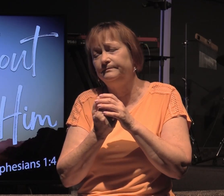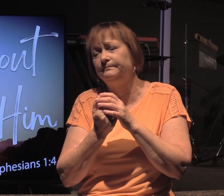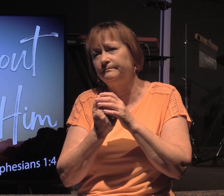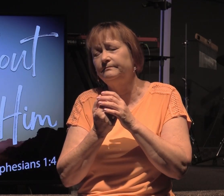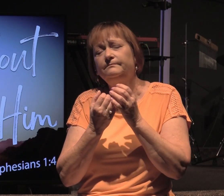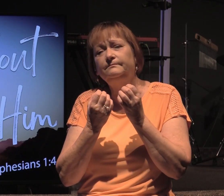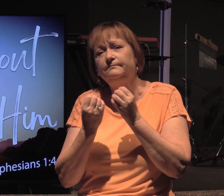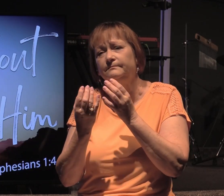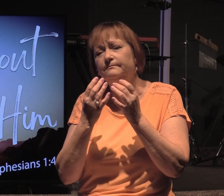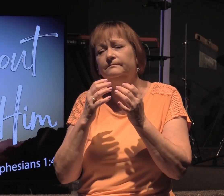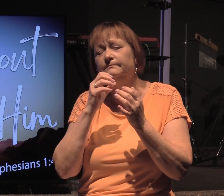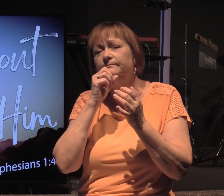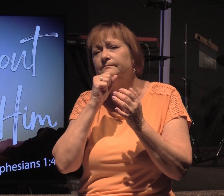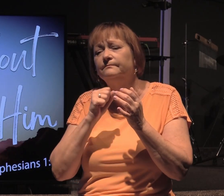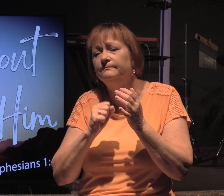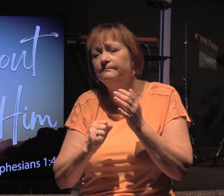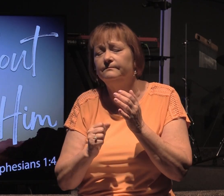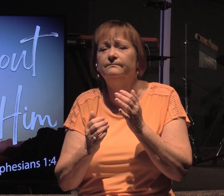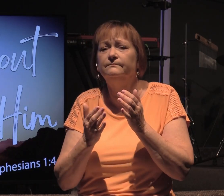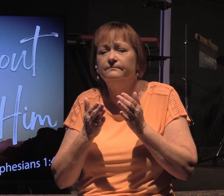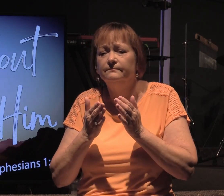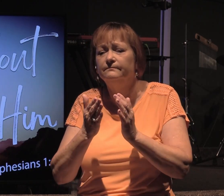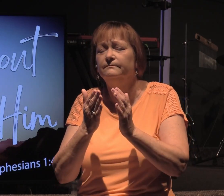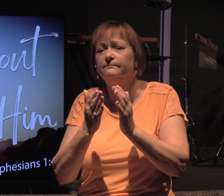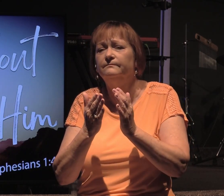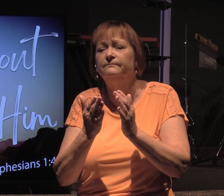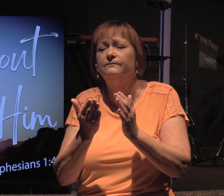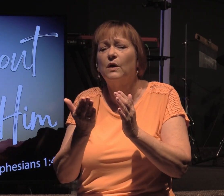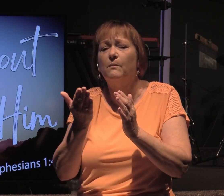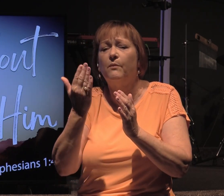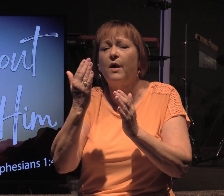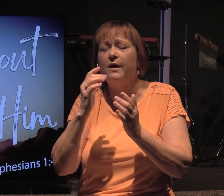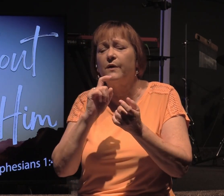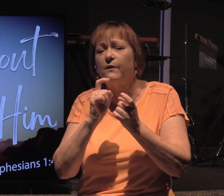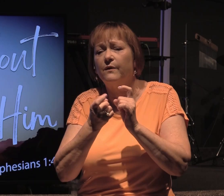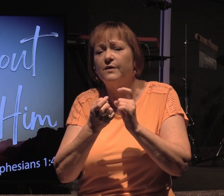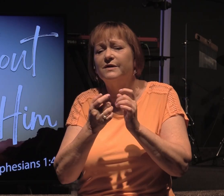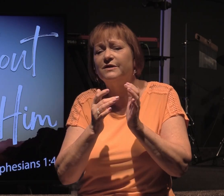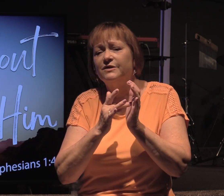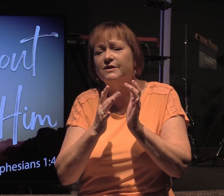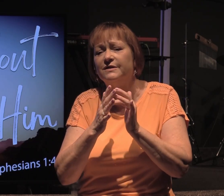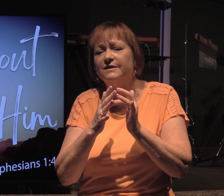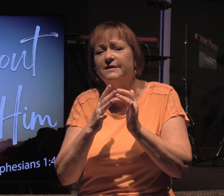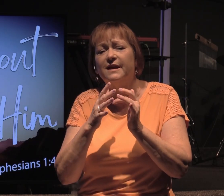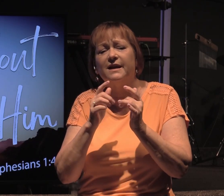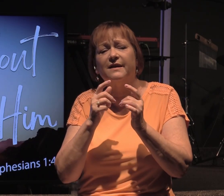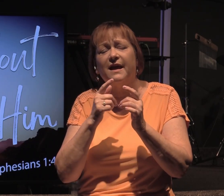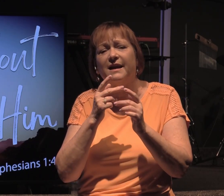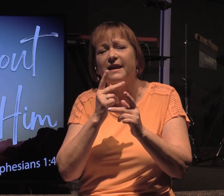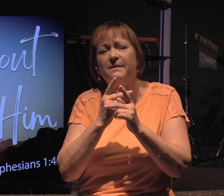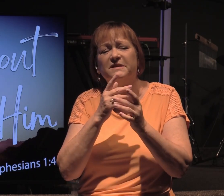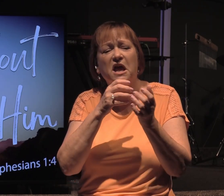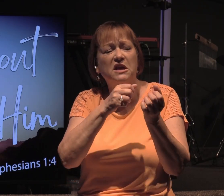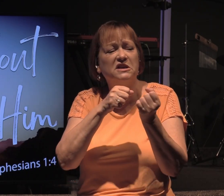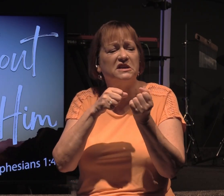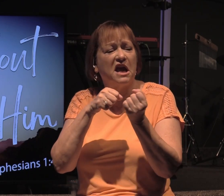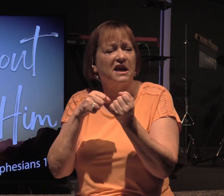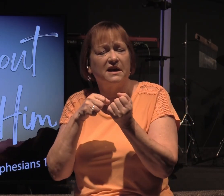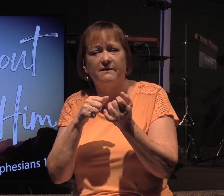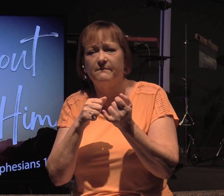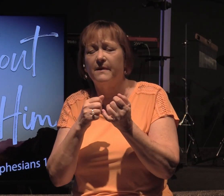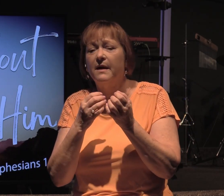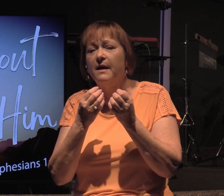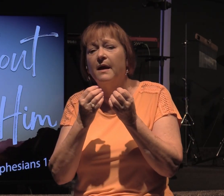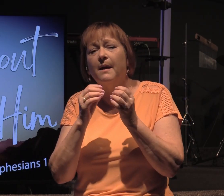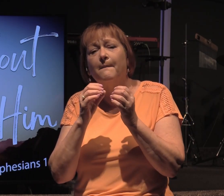So many temptations. the old ways prior to their conversion to Jesus that would keep tugging them back. So many of their